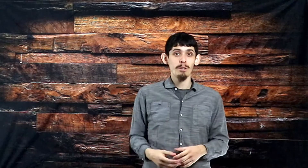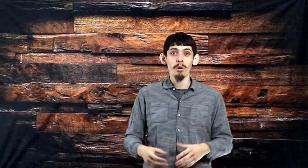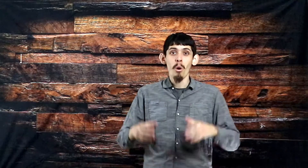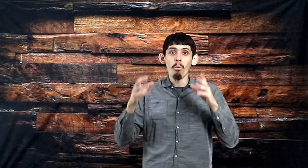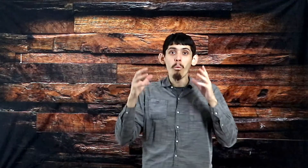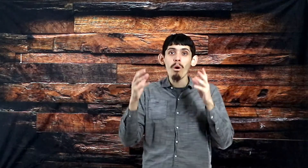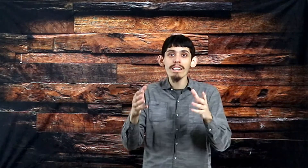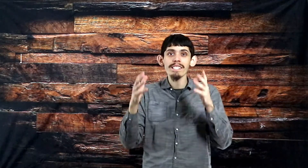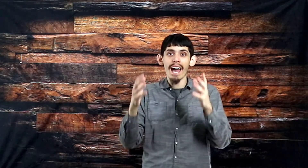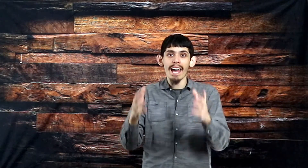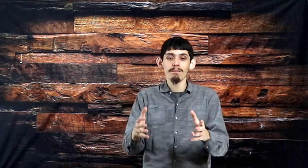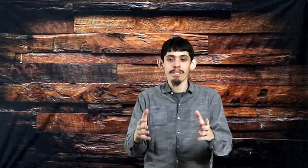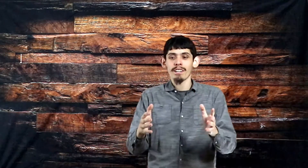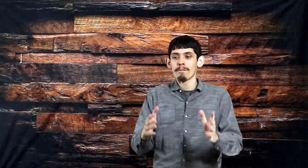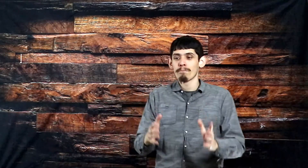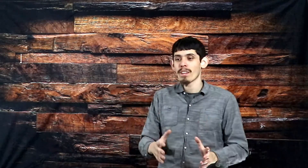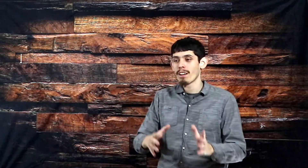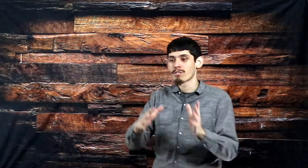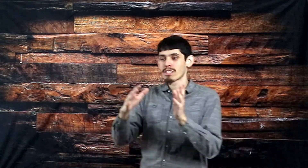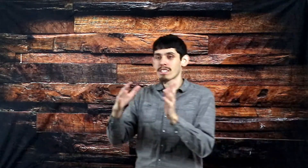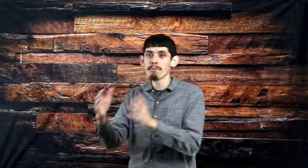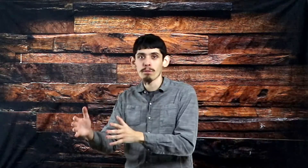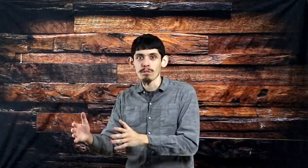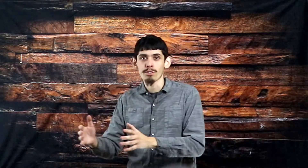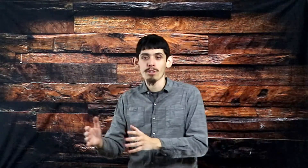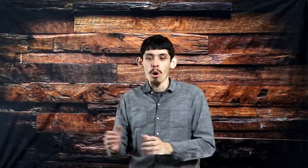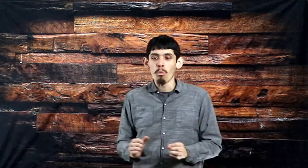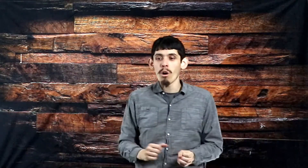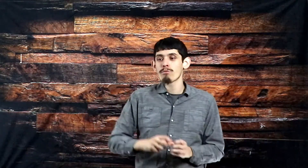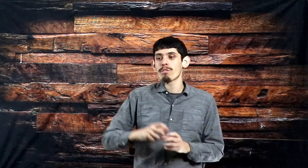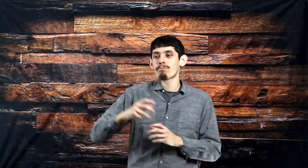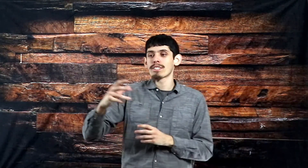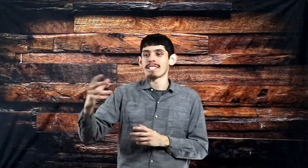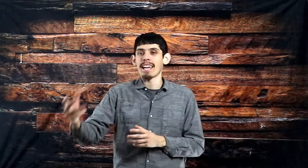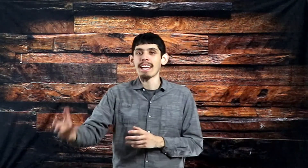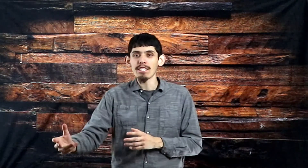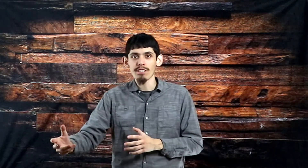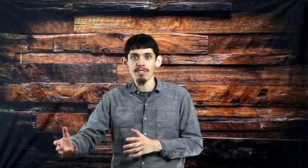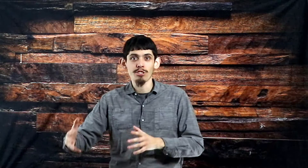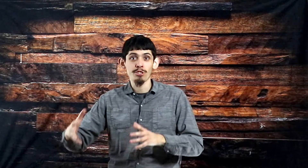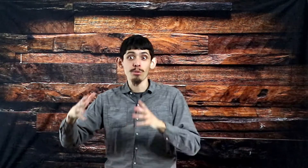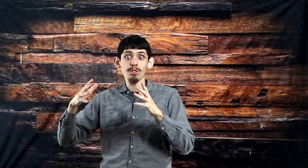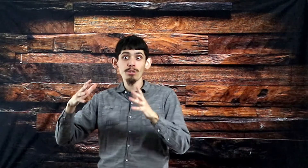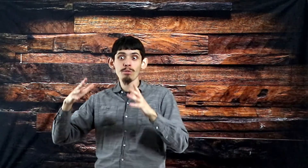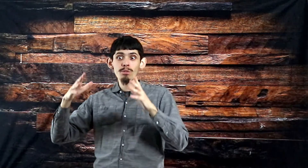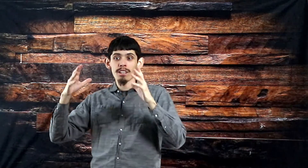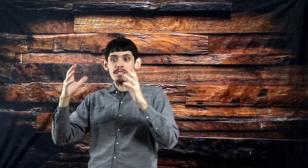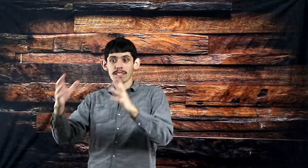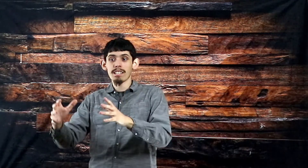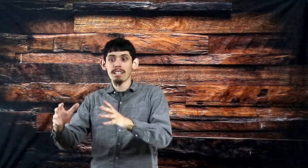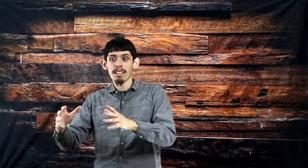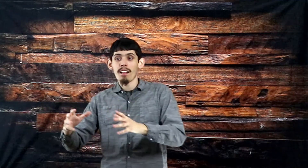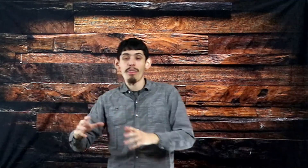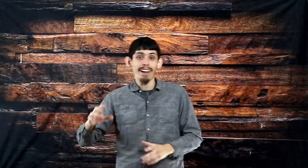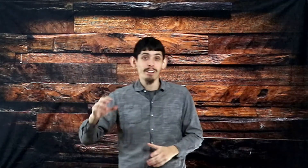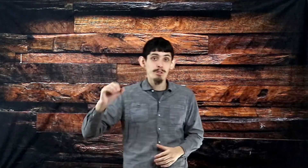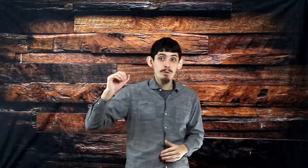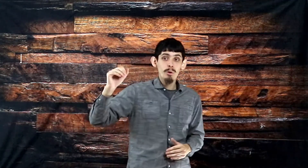what types of symbols, what representations do you see that Christ